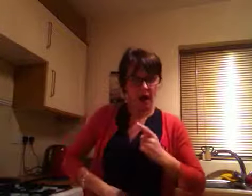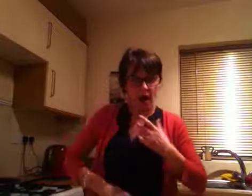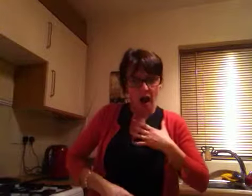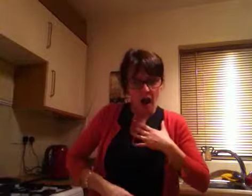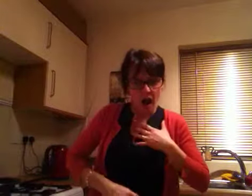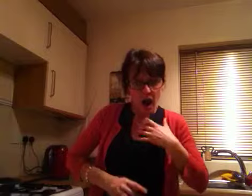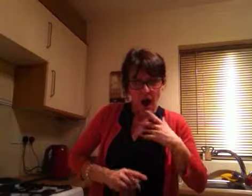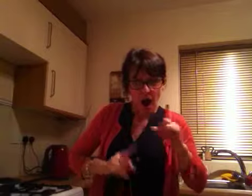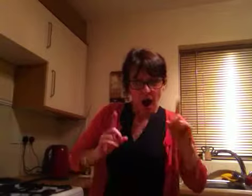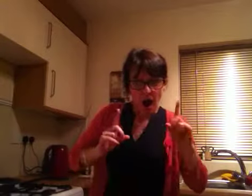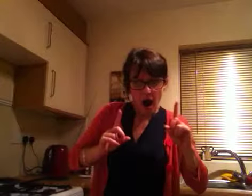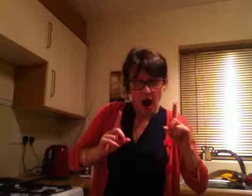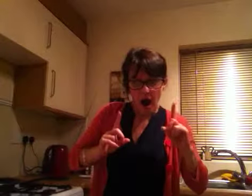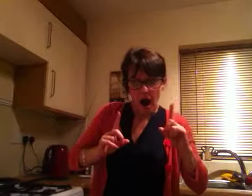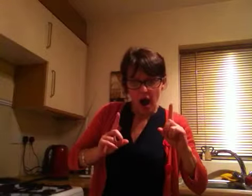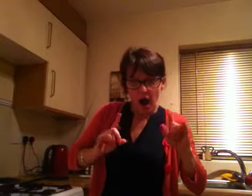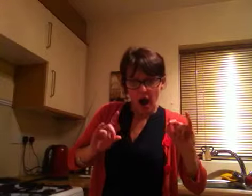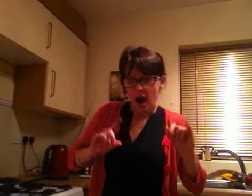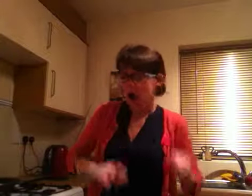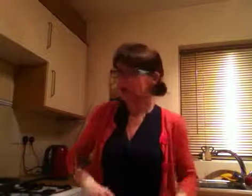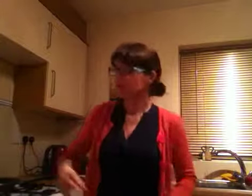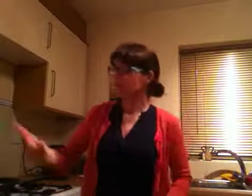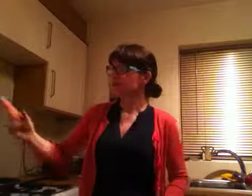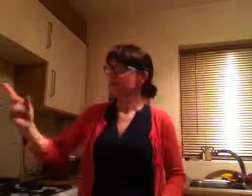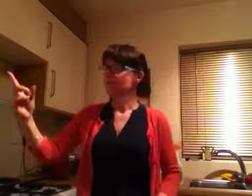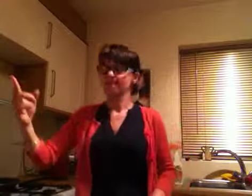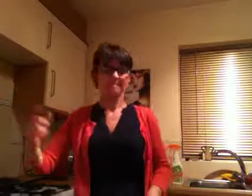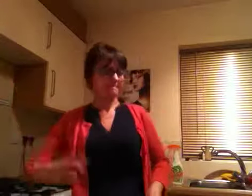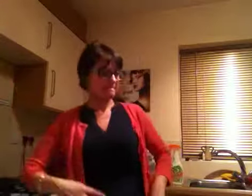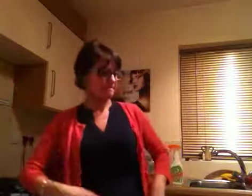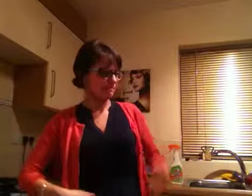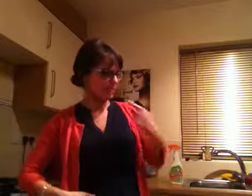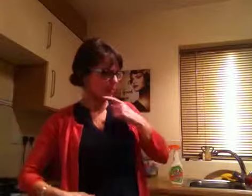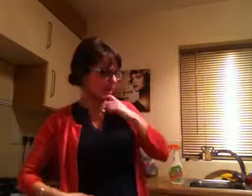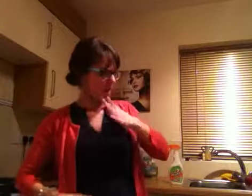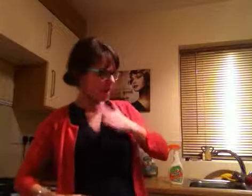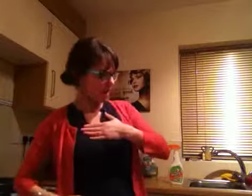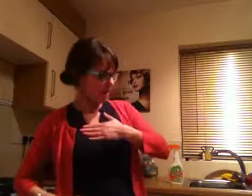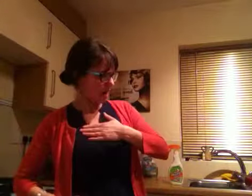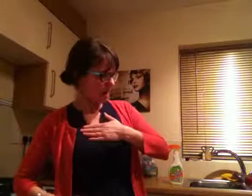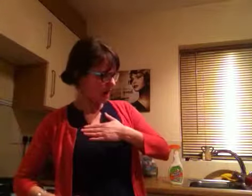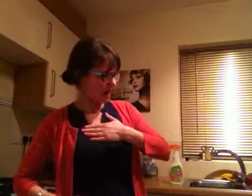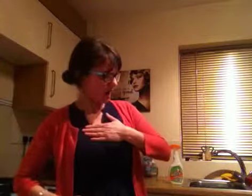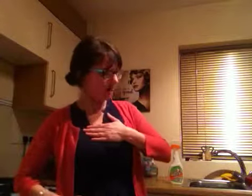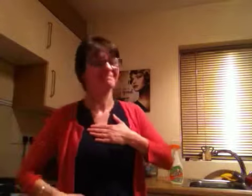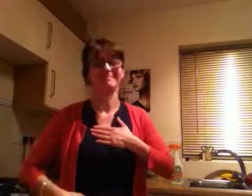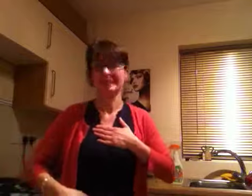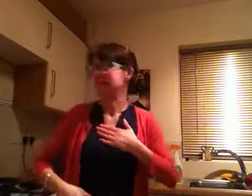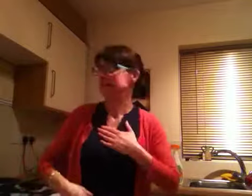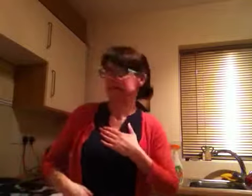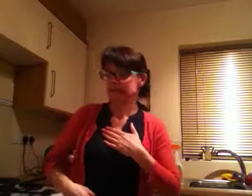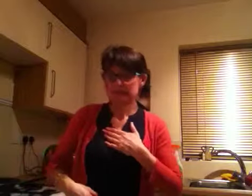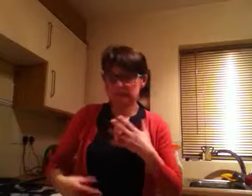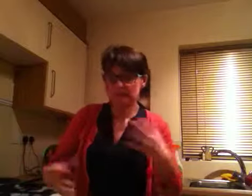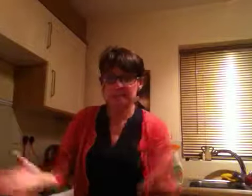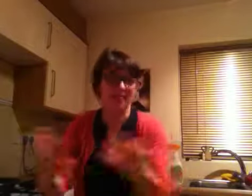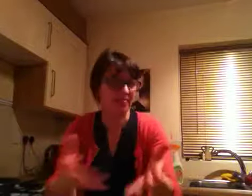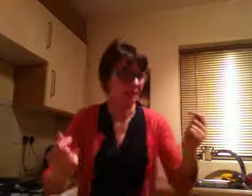abilities. So, I would casually dirty them again, and leave the odd cup and